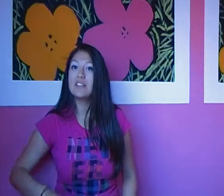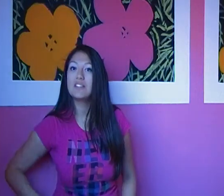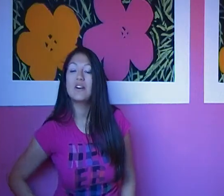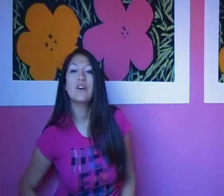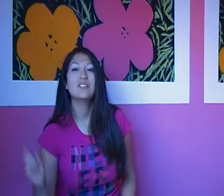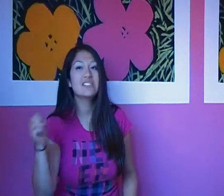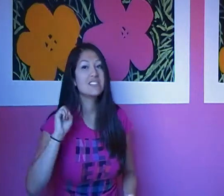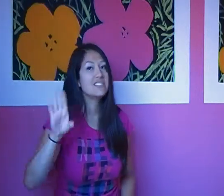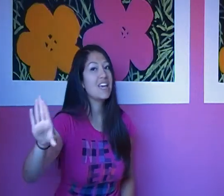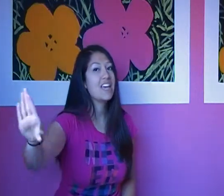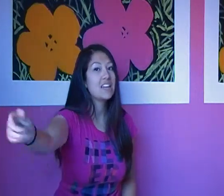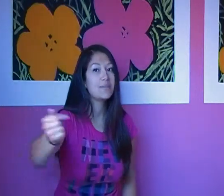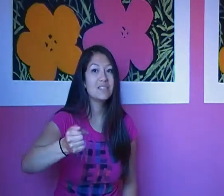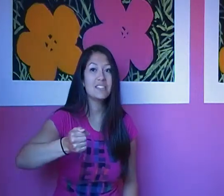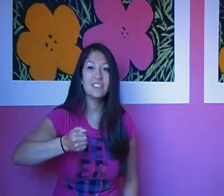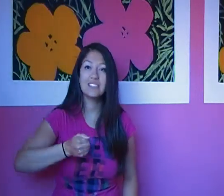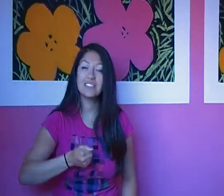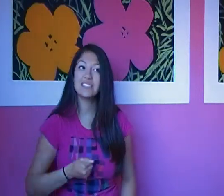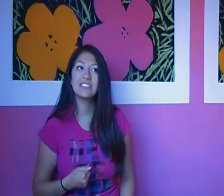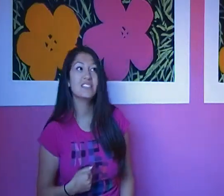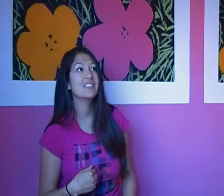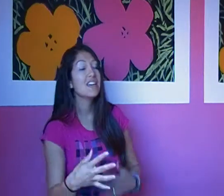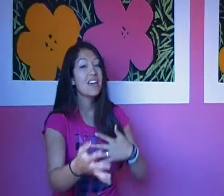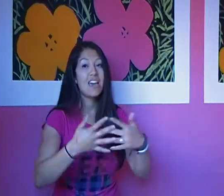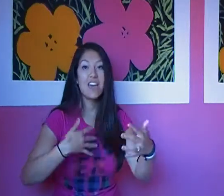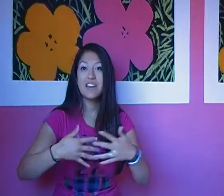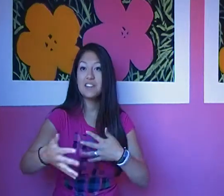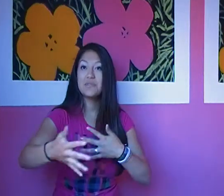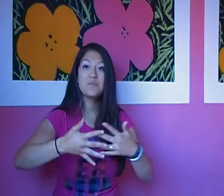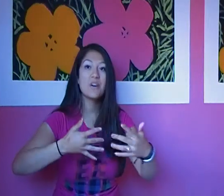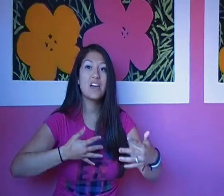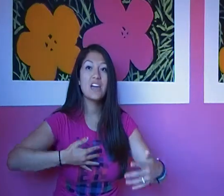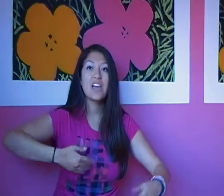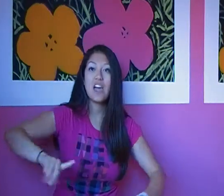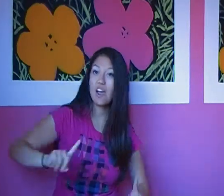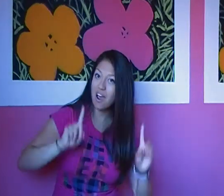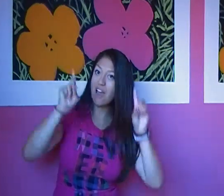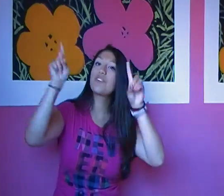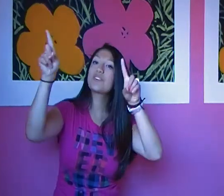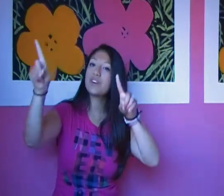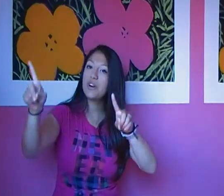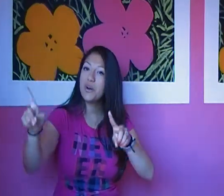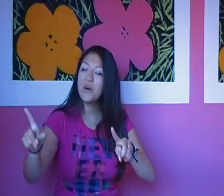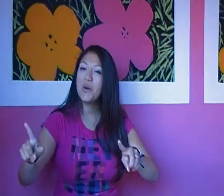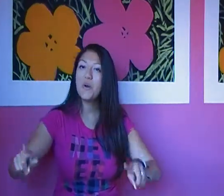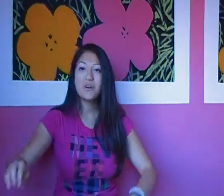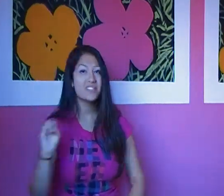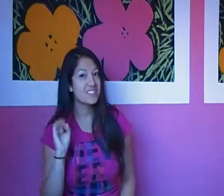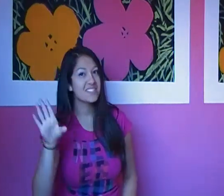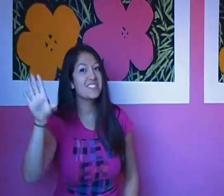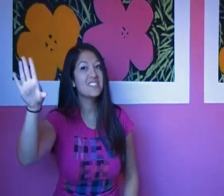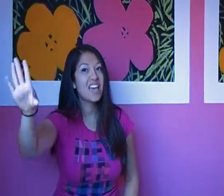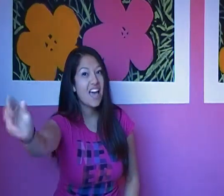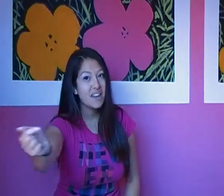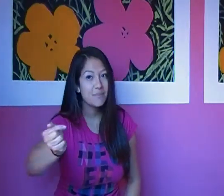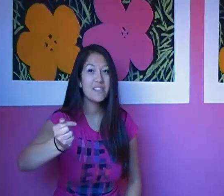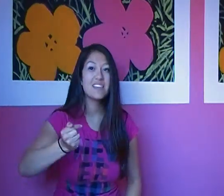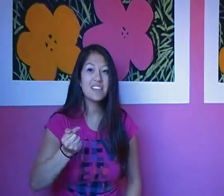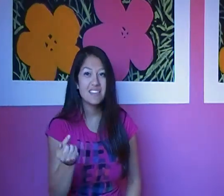to go, just send me anywhere I'll go. Just send me.